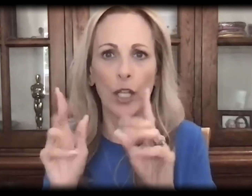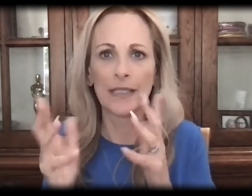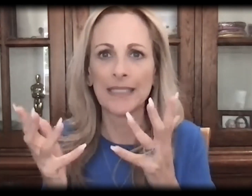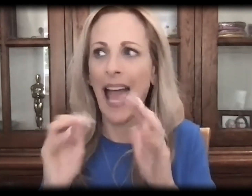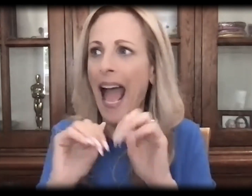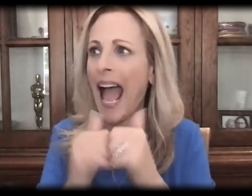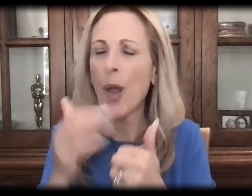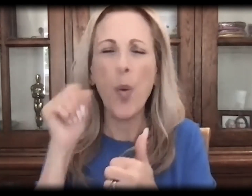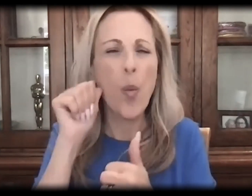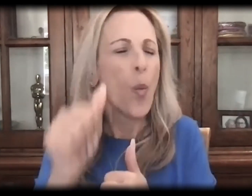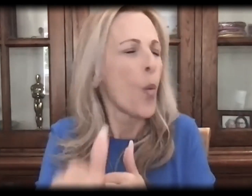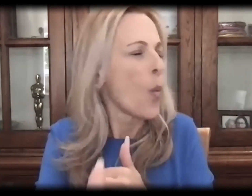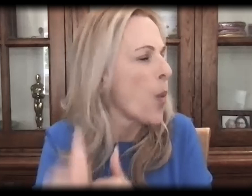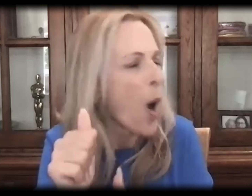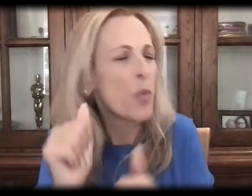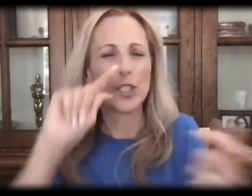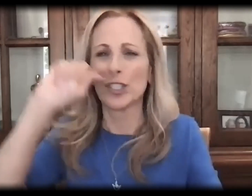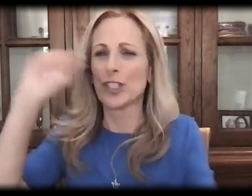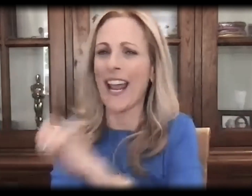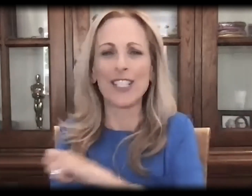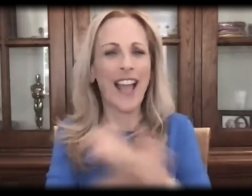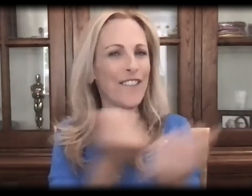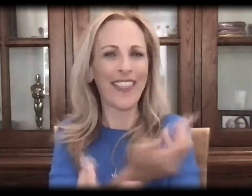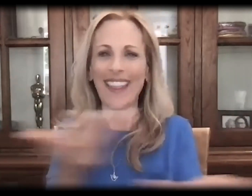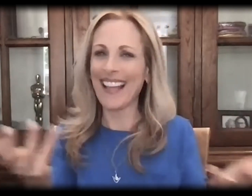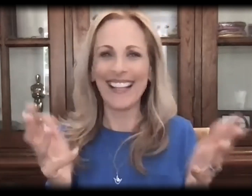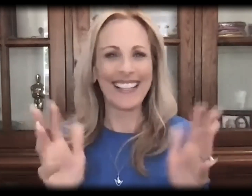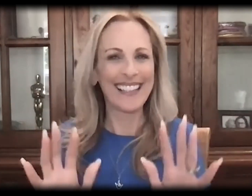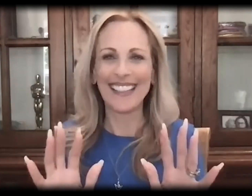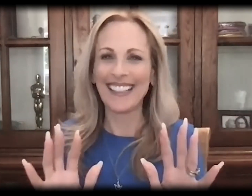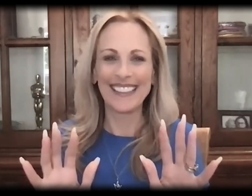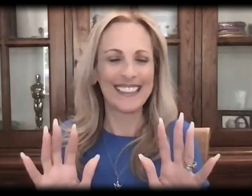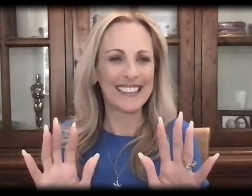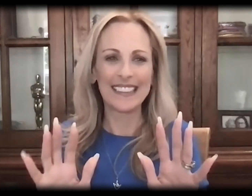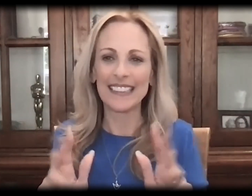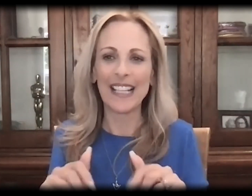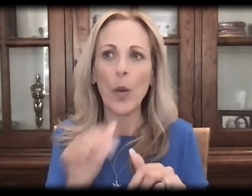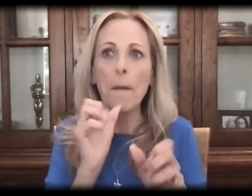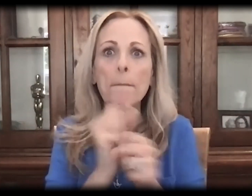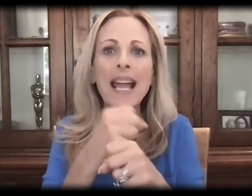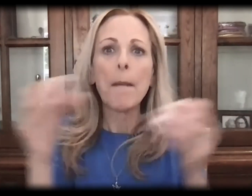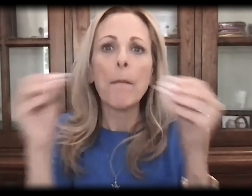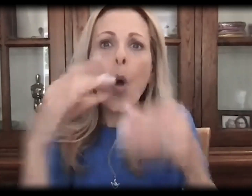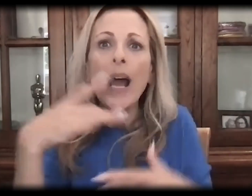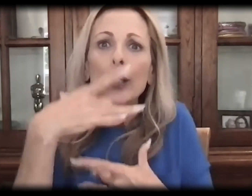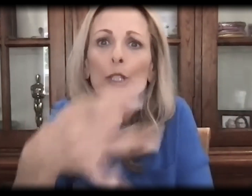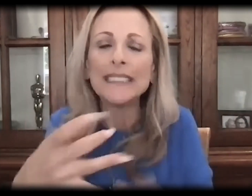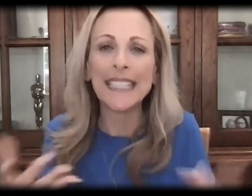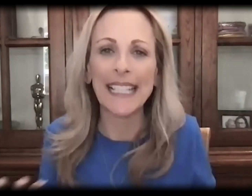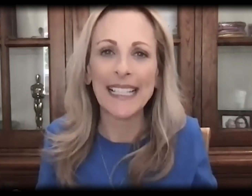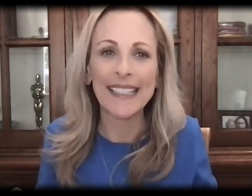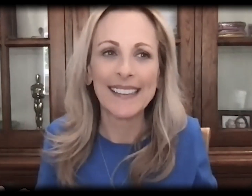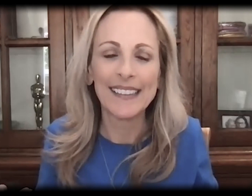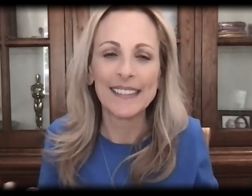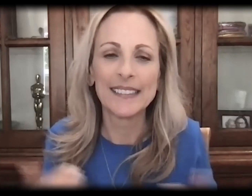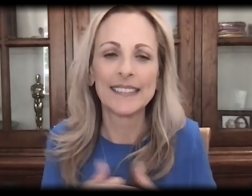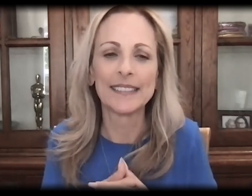nicely as I could as how it could work, how it's worked in other shows, how it wouldn't change the emotional arc of the show. In fact, it would make it more interesting.